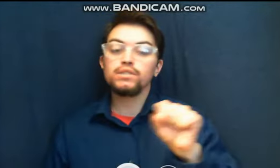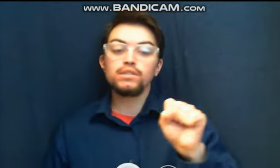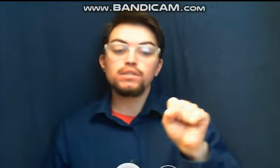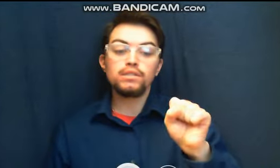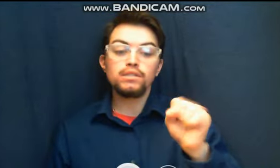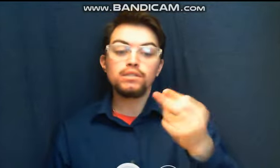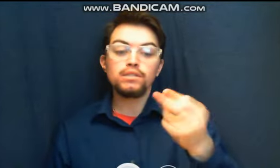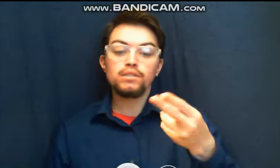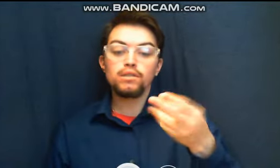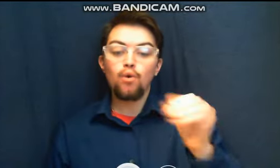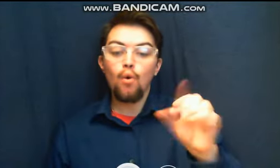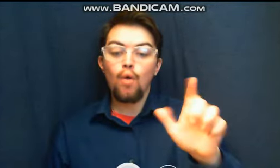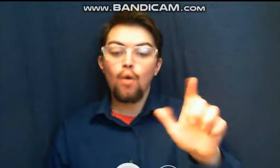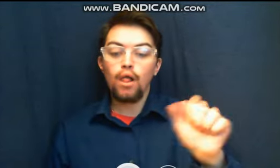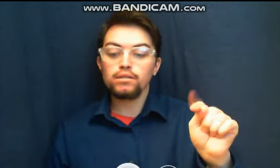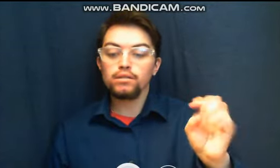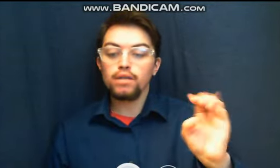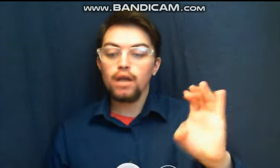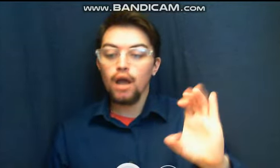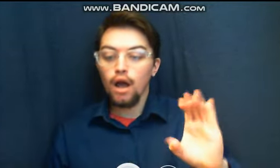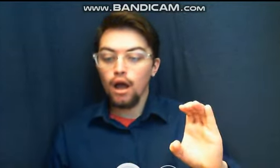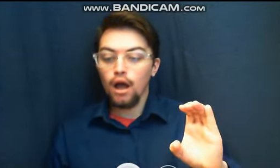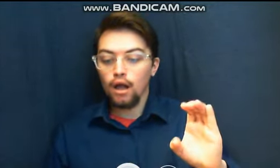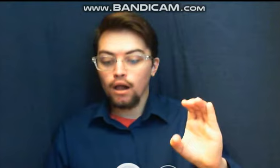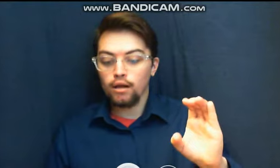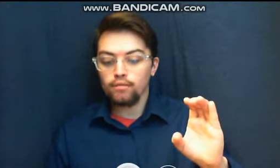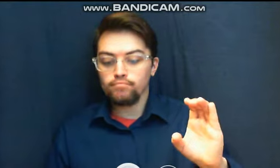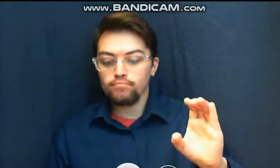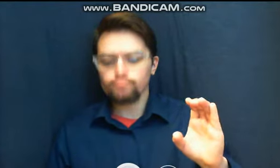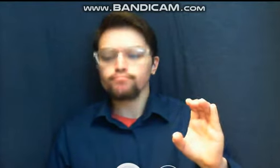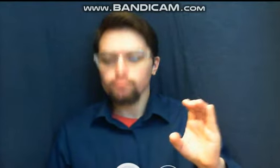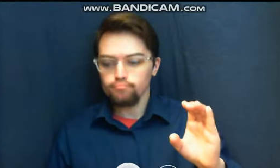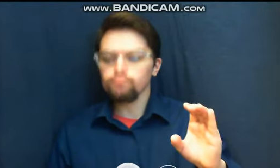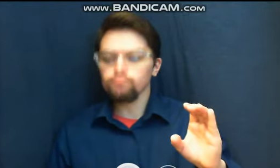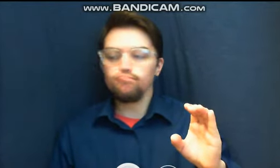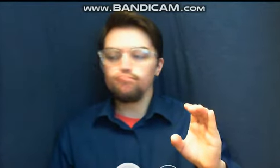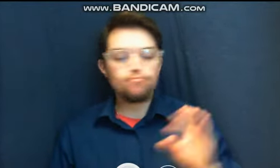becomes day, when the stars in the sky, begin fading away,